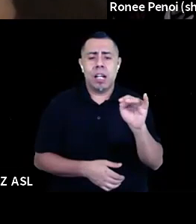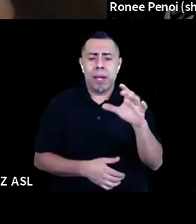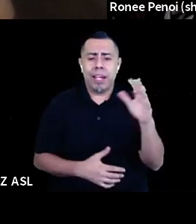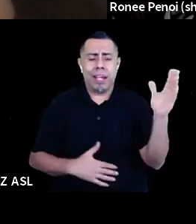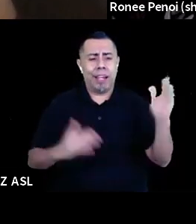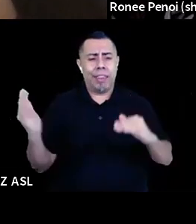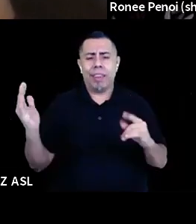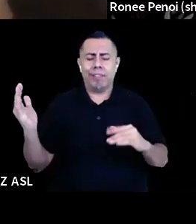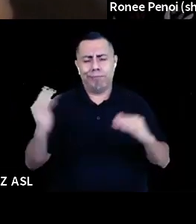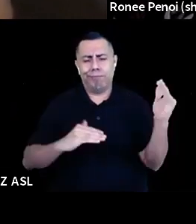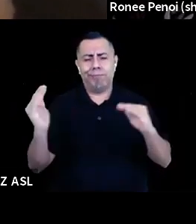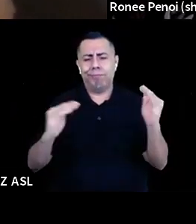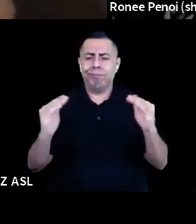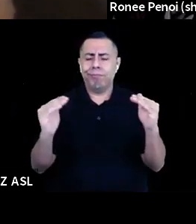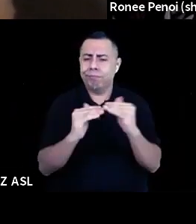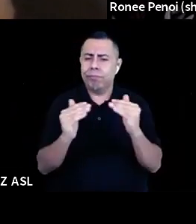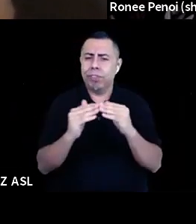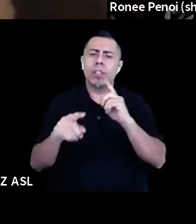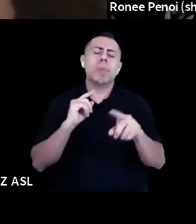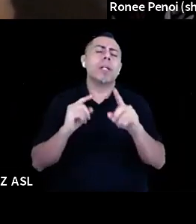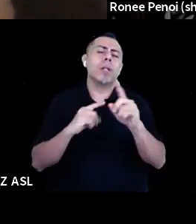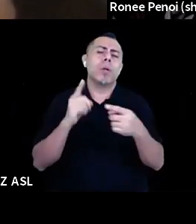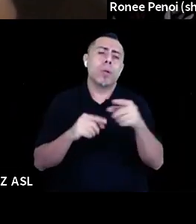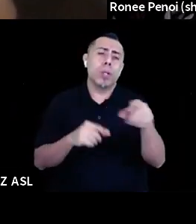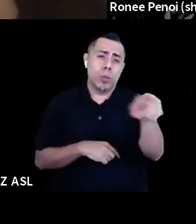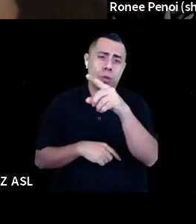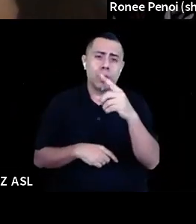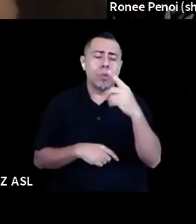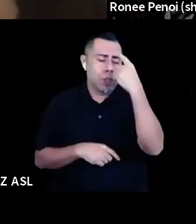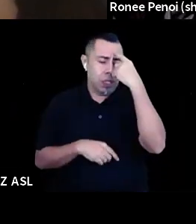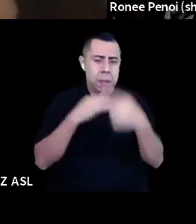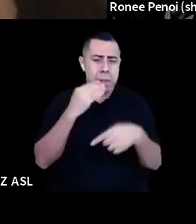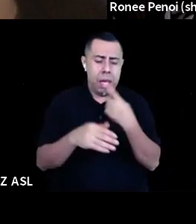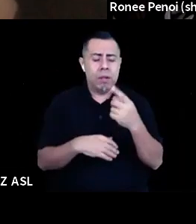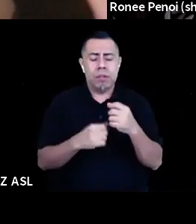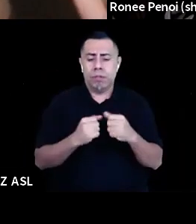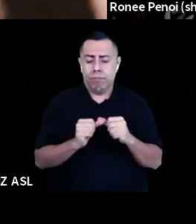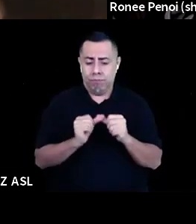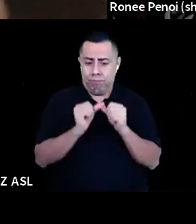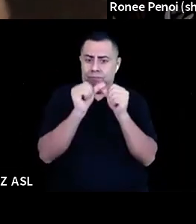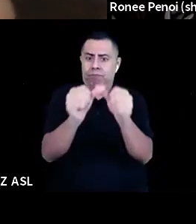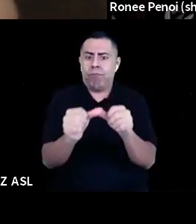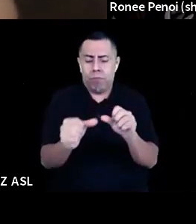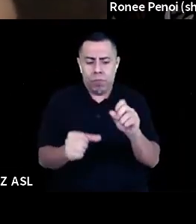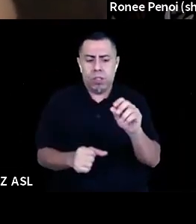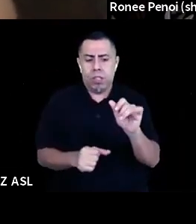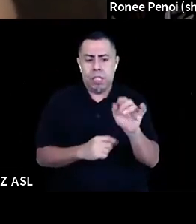using whenever you speak about sustainability within your theater, do you find yourself moving into that myth of the wilderness situation?